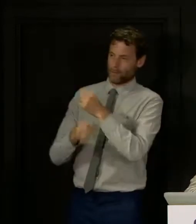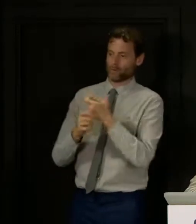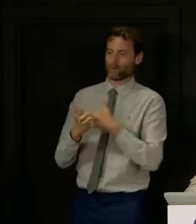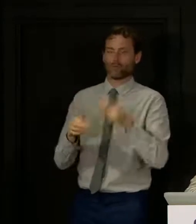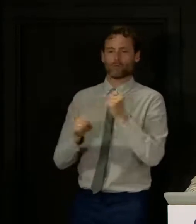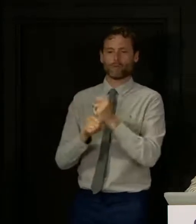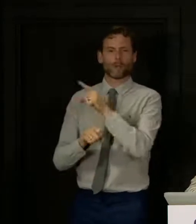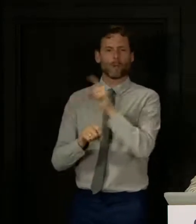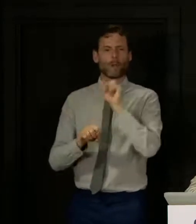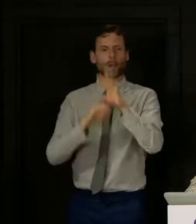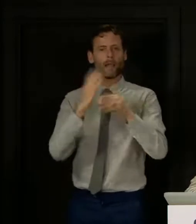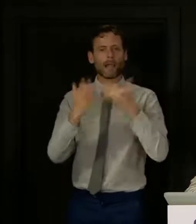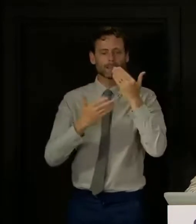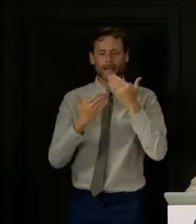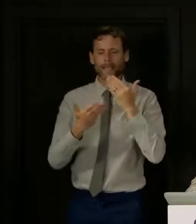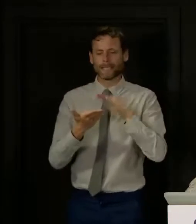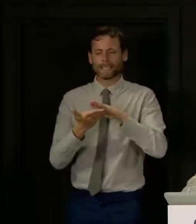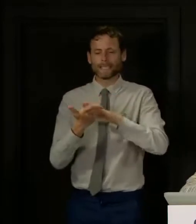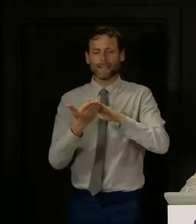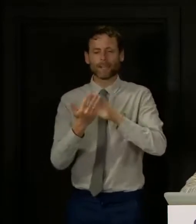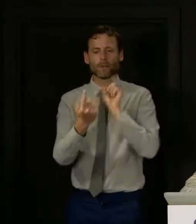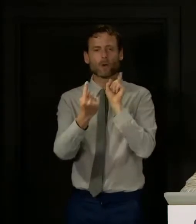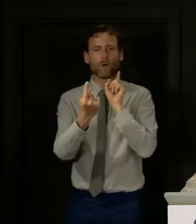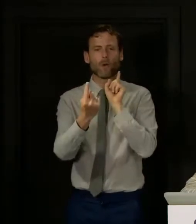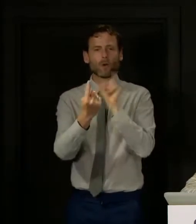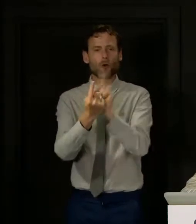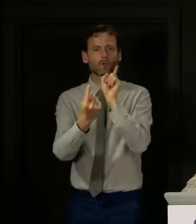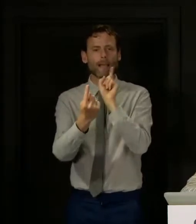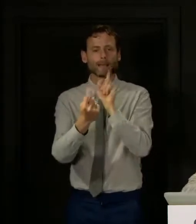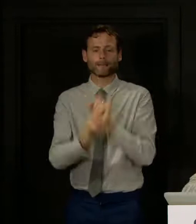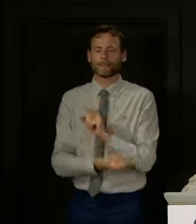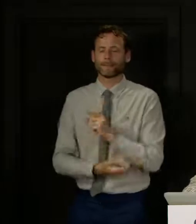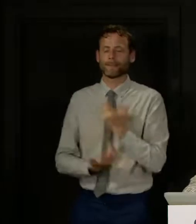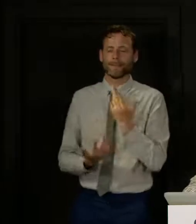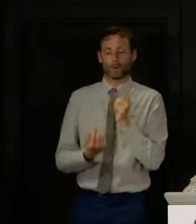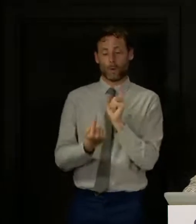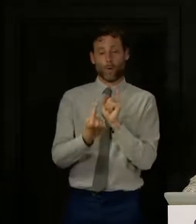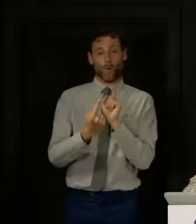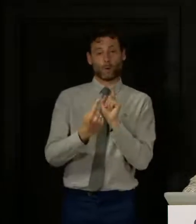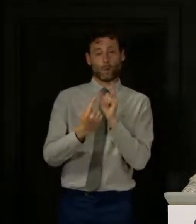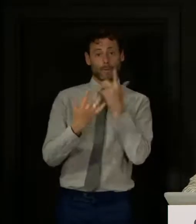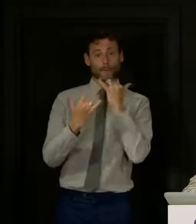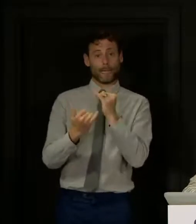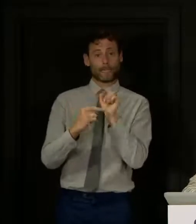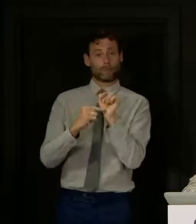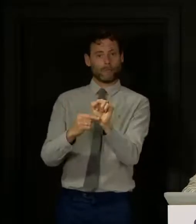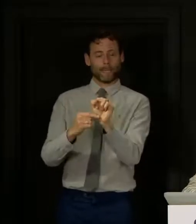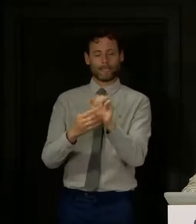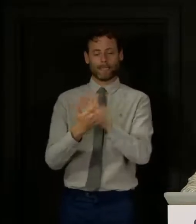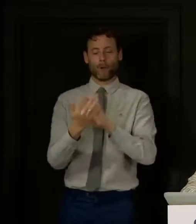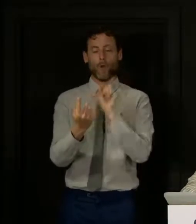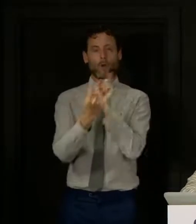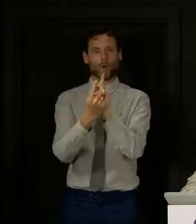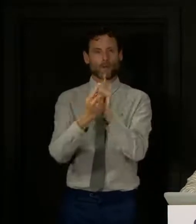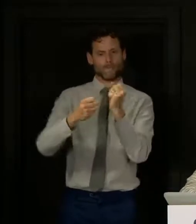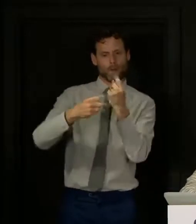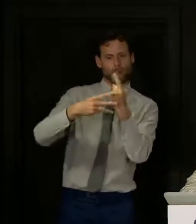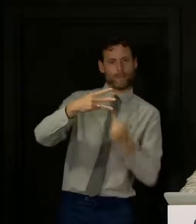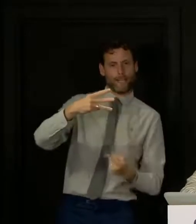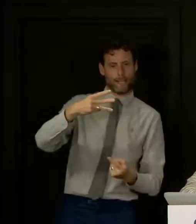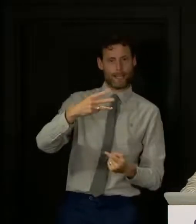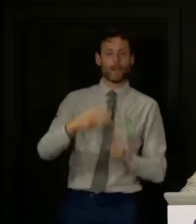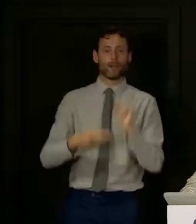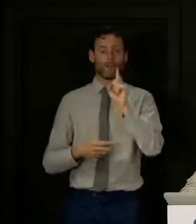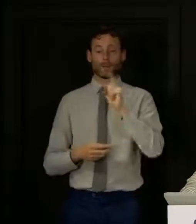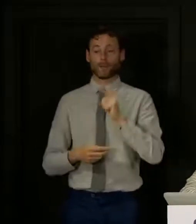a bit more about the definitions of contact. So the definition of a contact for test-and-protect is threefold. Firstly, would be members of your